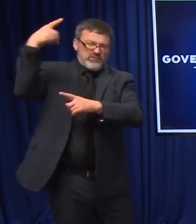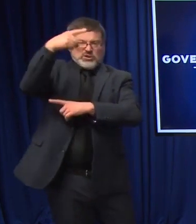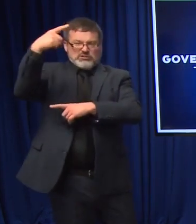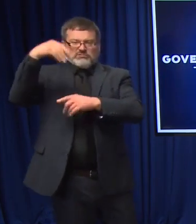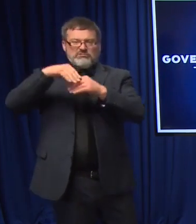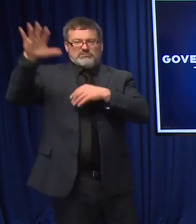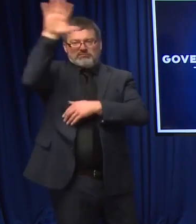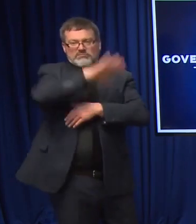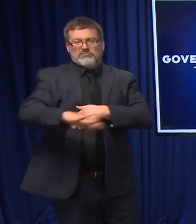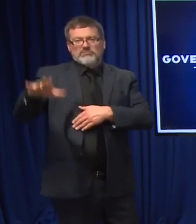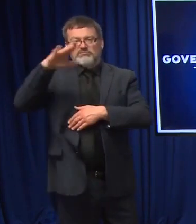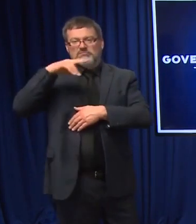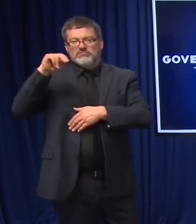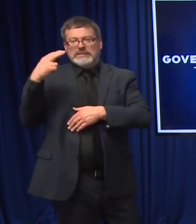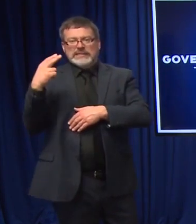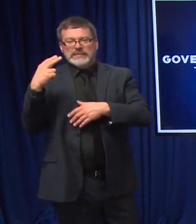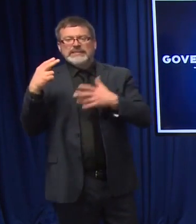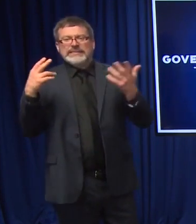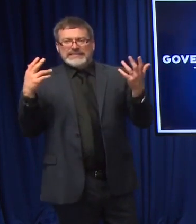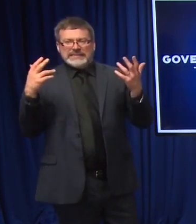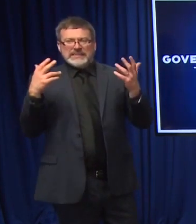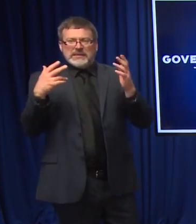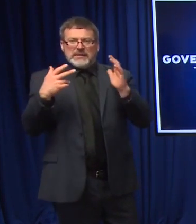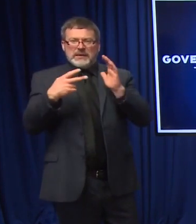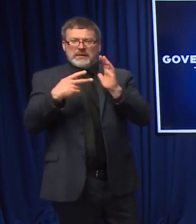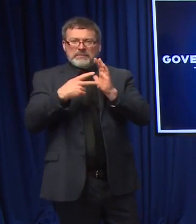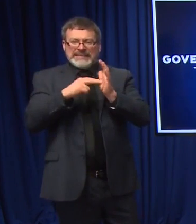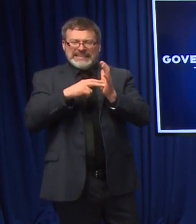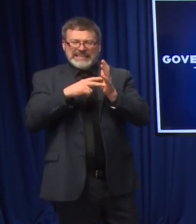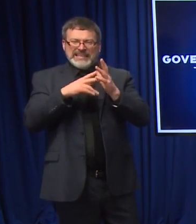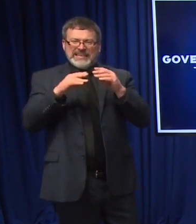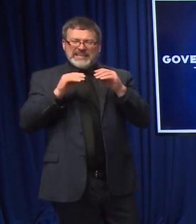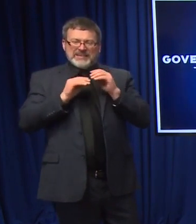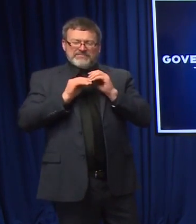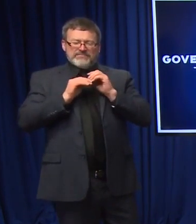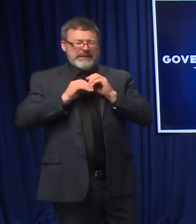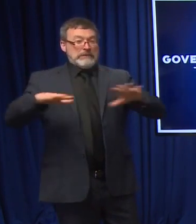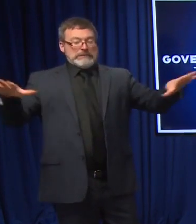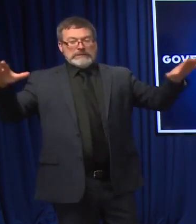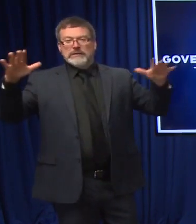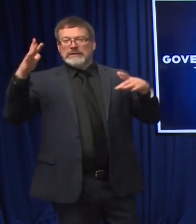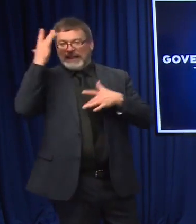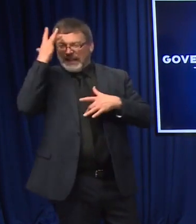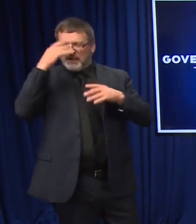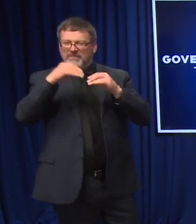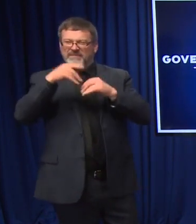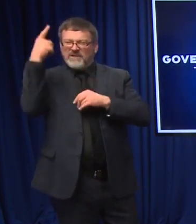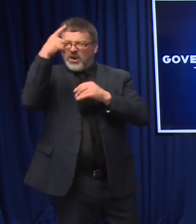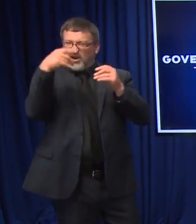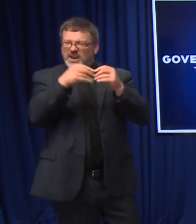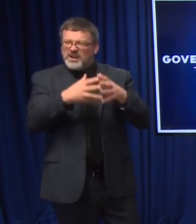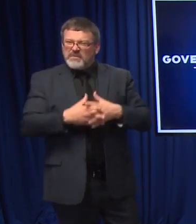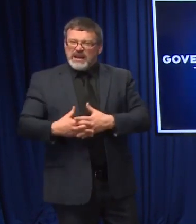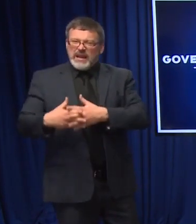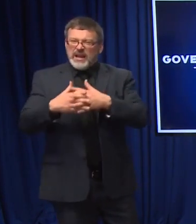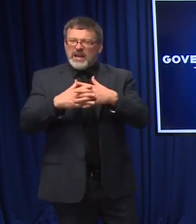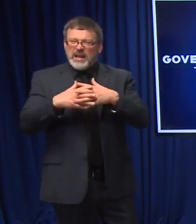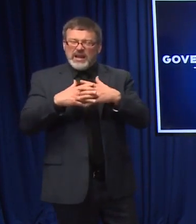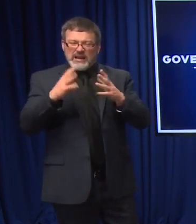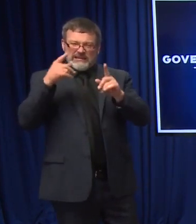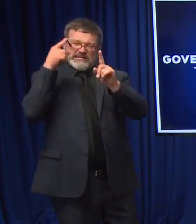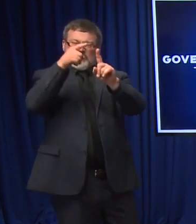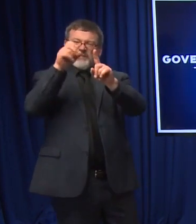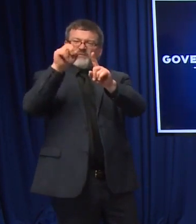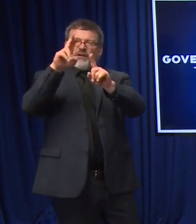there or why that may be? Yeah, I don't have much information specifically about what's happening in Sullivan County. What I can say is that the numbers,